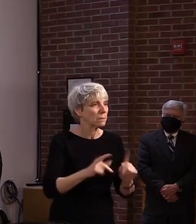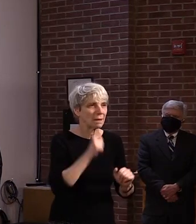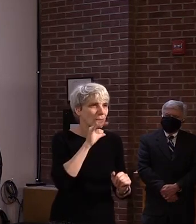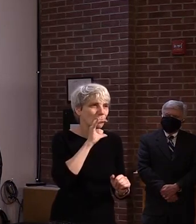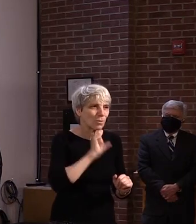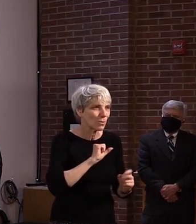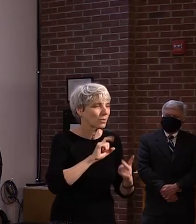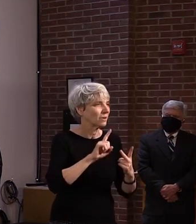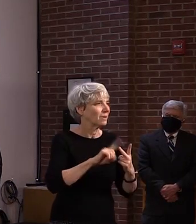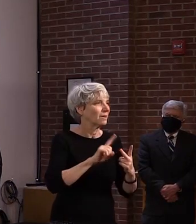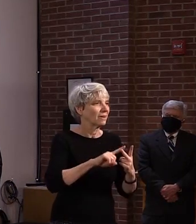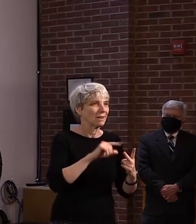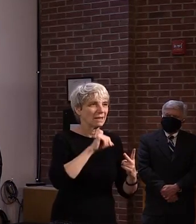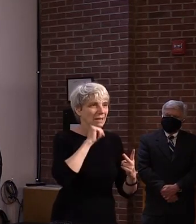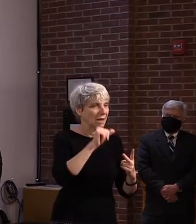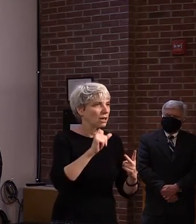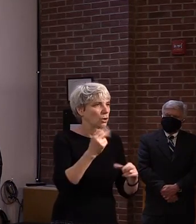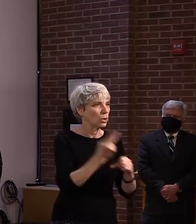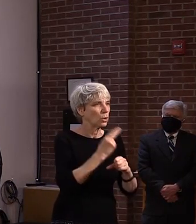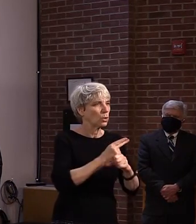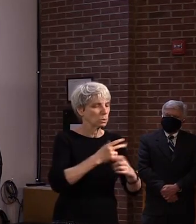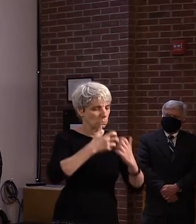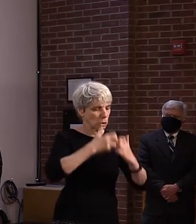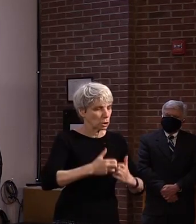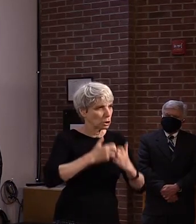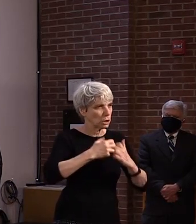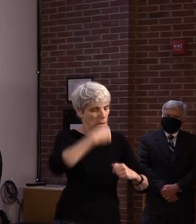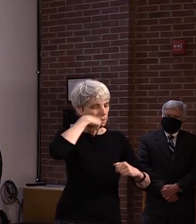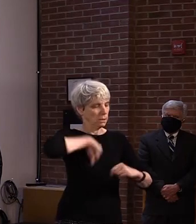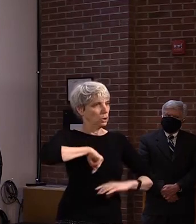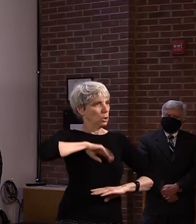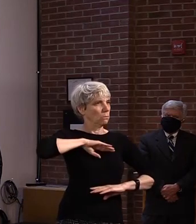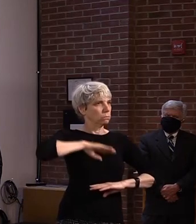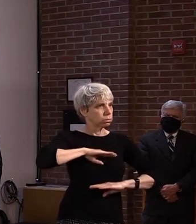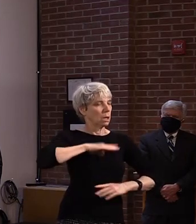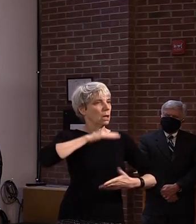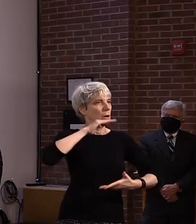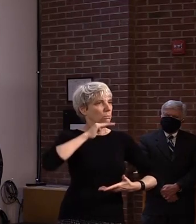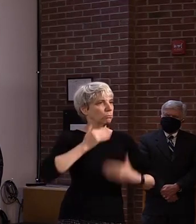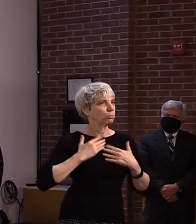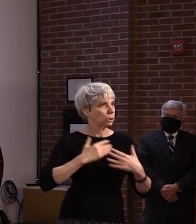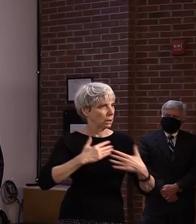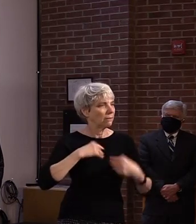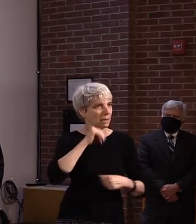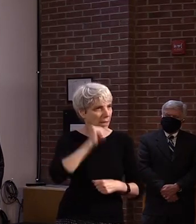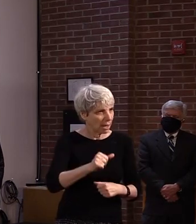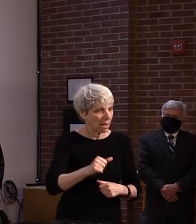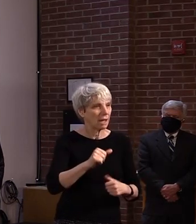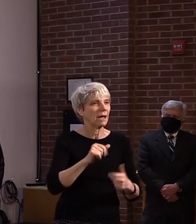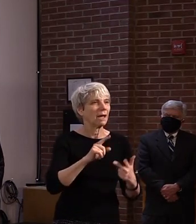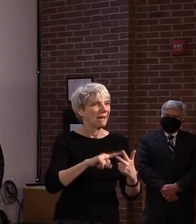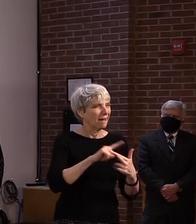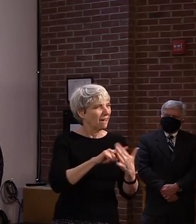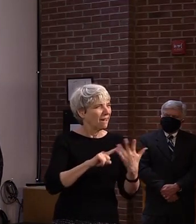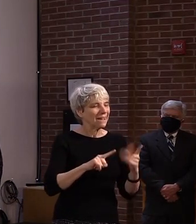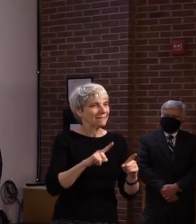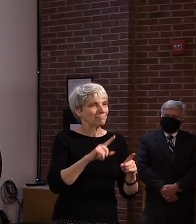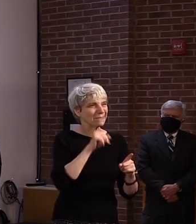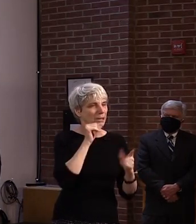and who were treated very early in their disease course. And importantly, from an epidemiological standpoint,